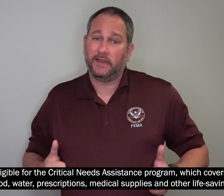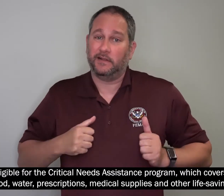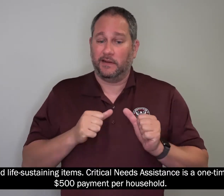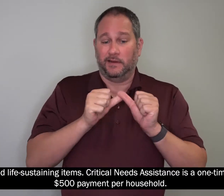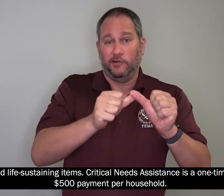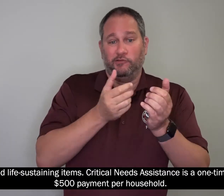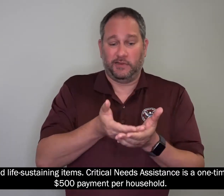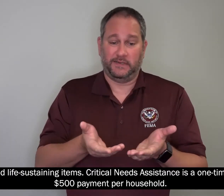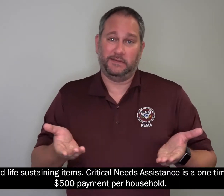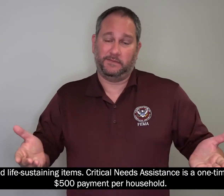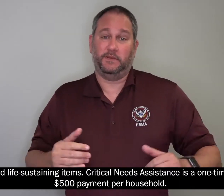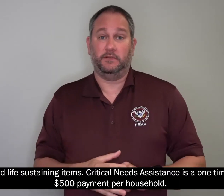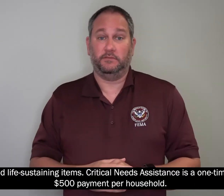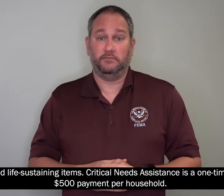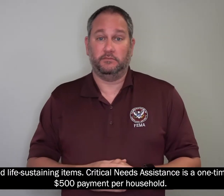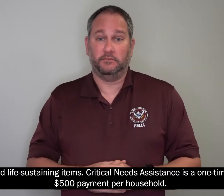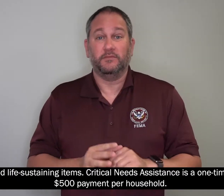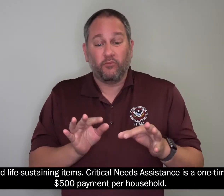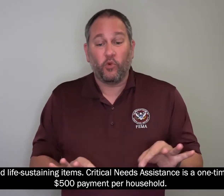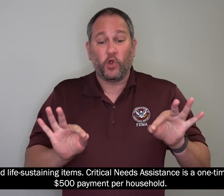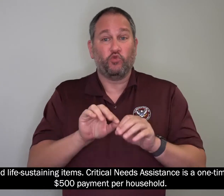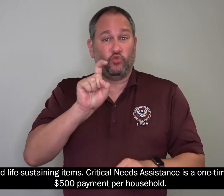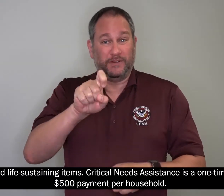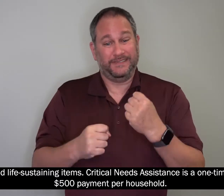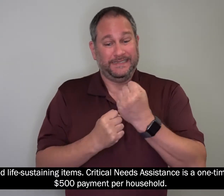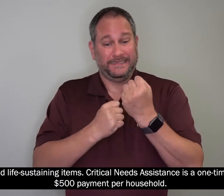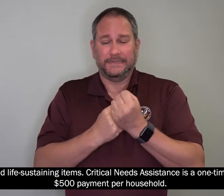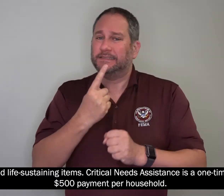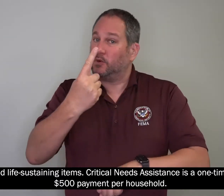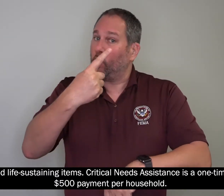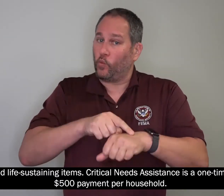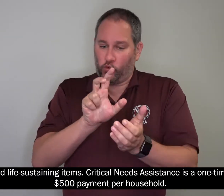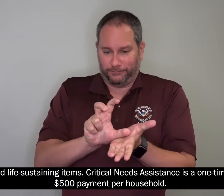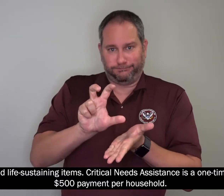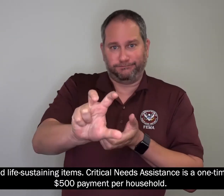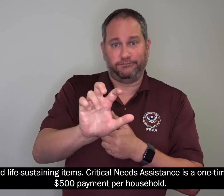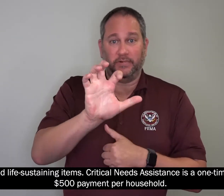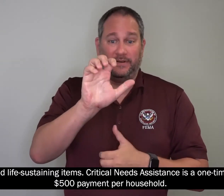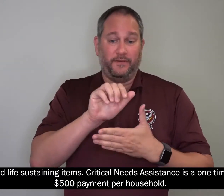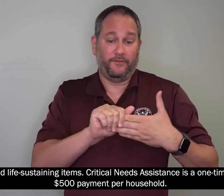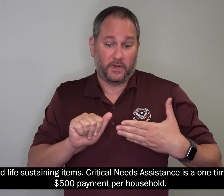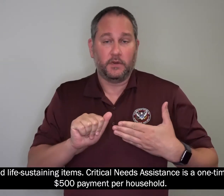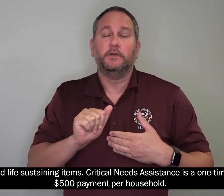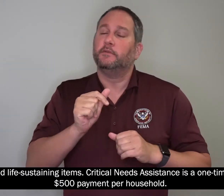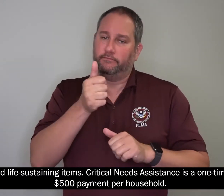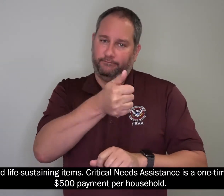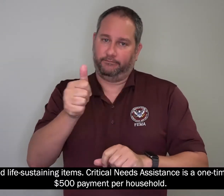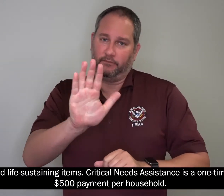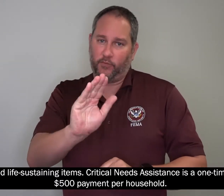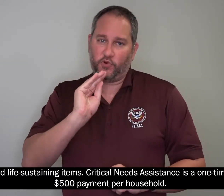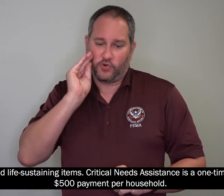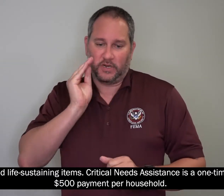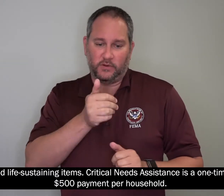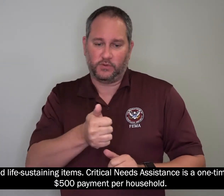and life-sustaining items. Critical Needs Assistance is a one-time $500 payment per household.